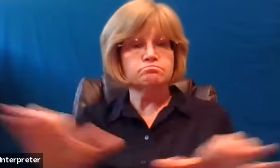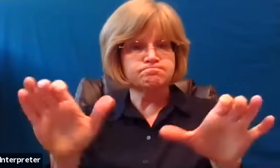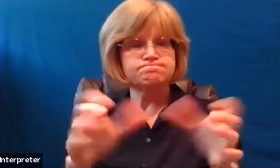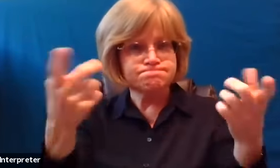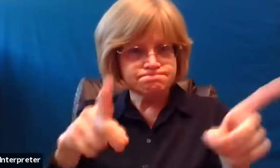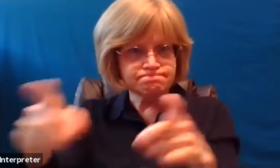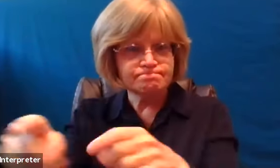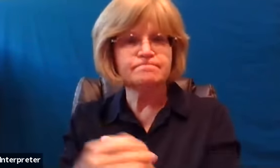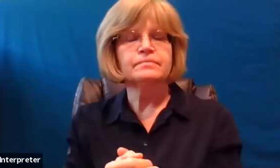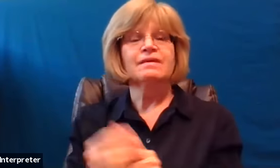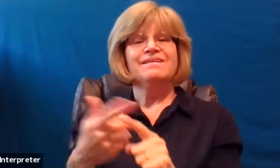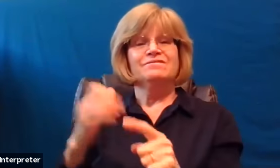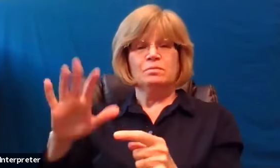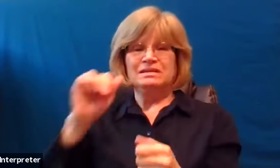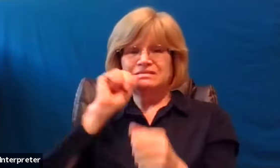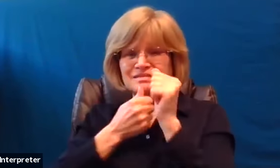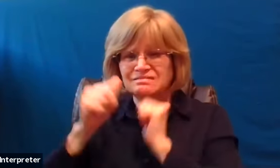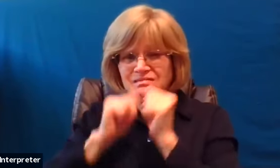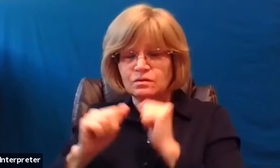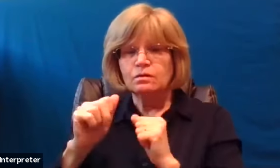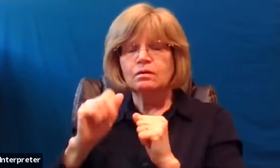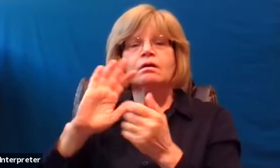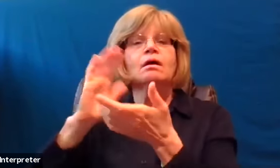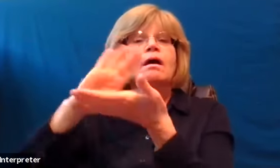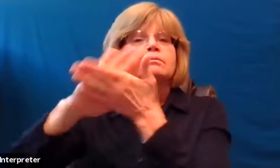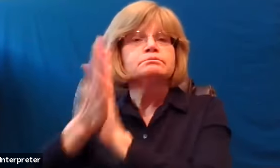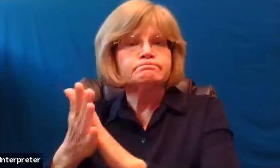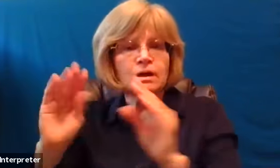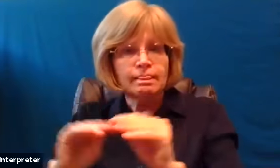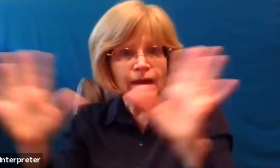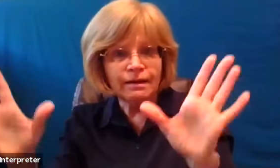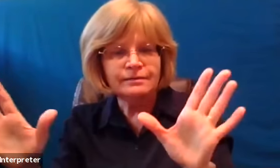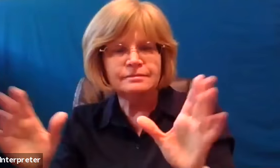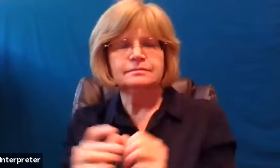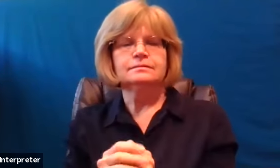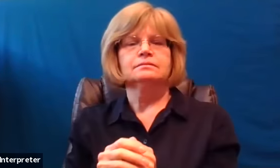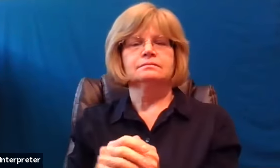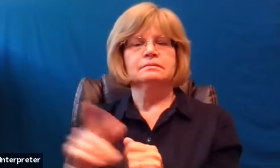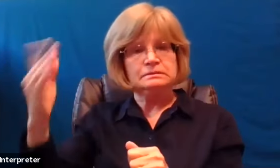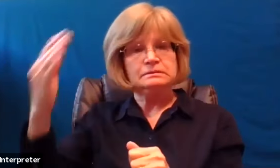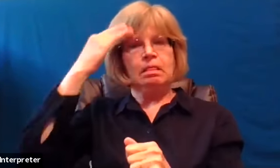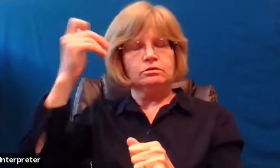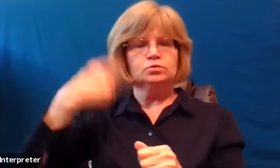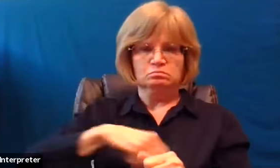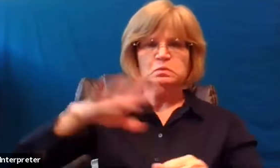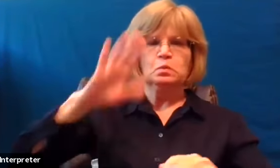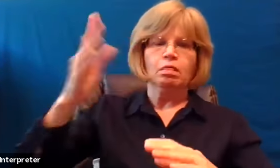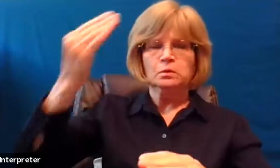of his anguish he shall see light. He shall find satisfaction to his knowledge. The righteous one, my servant,